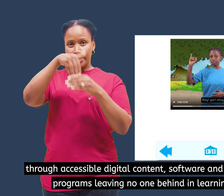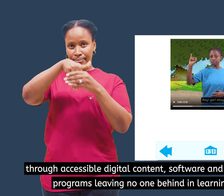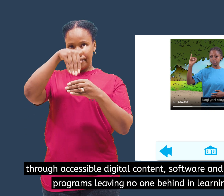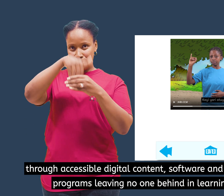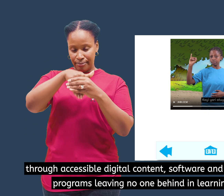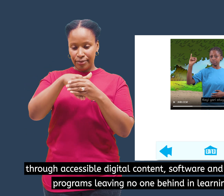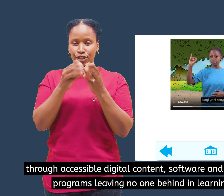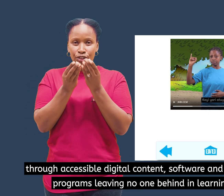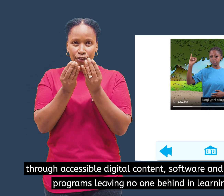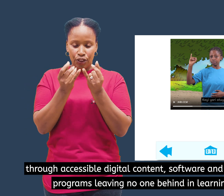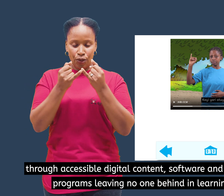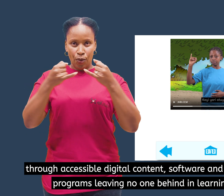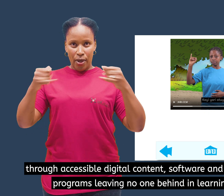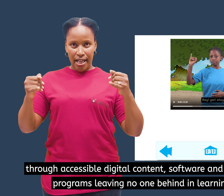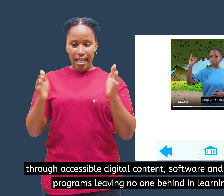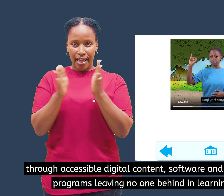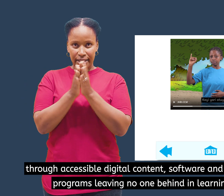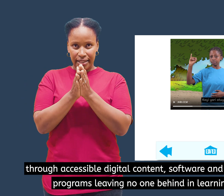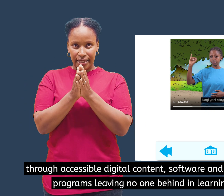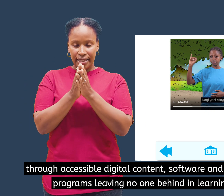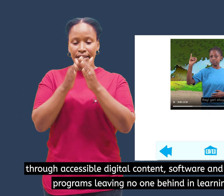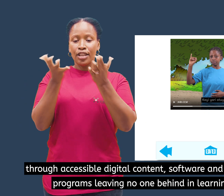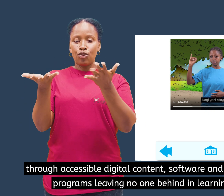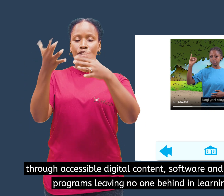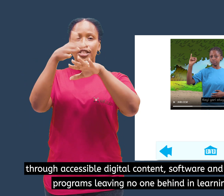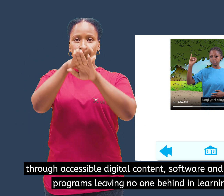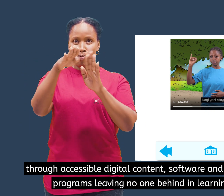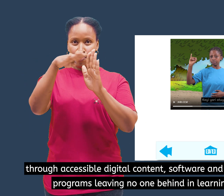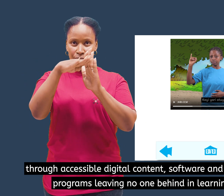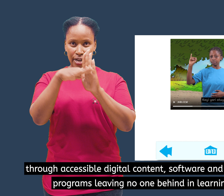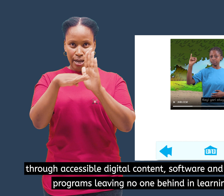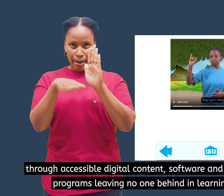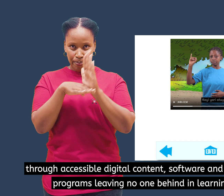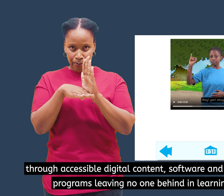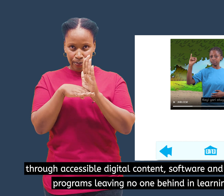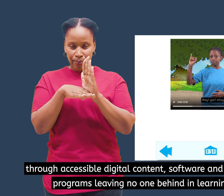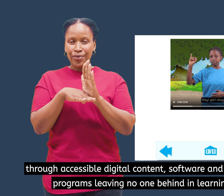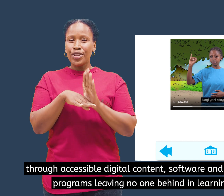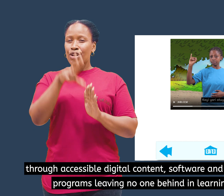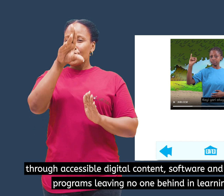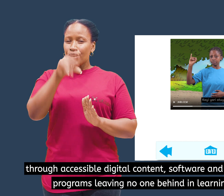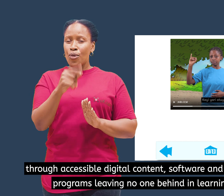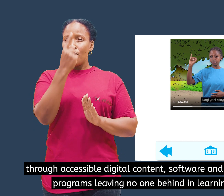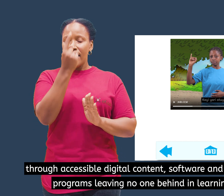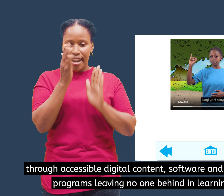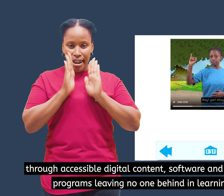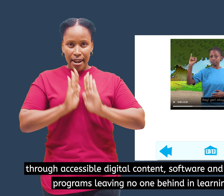through accessible digital content, software and inclusive programs, leaving no one behind in learning.